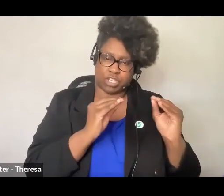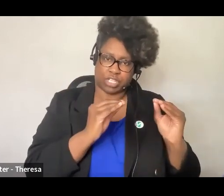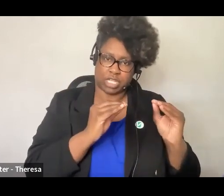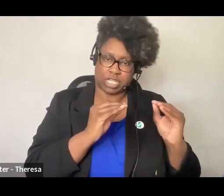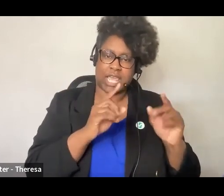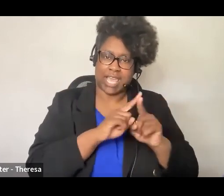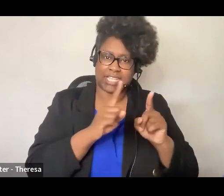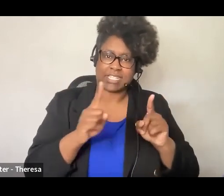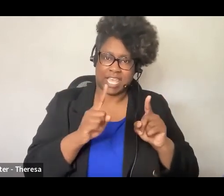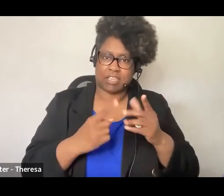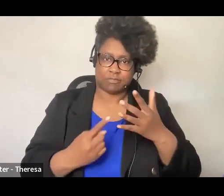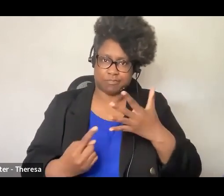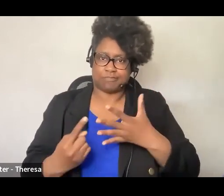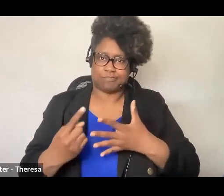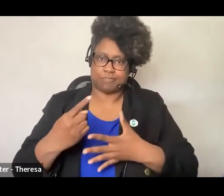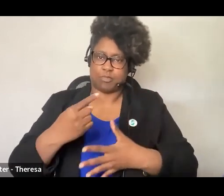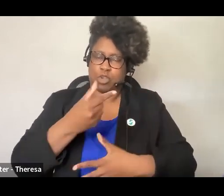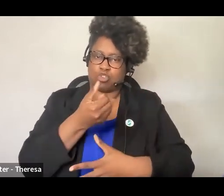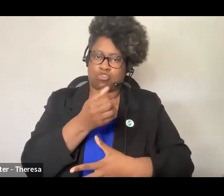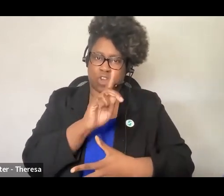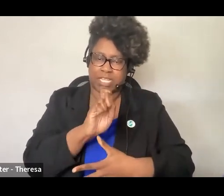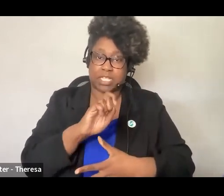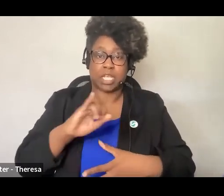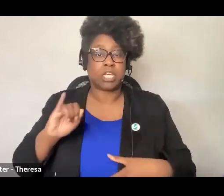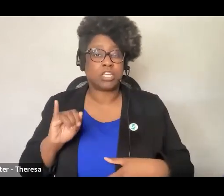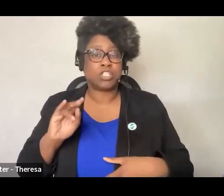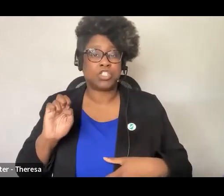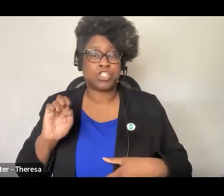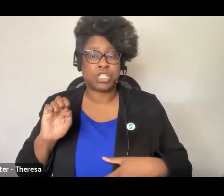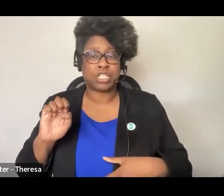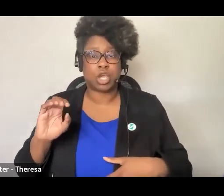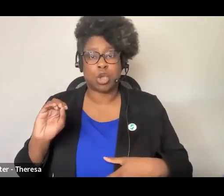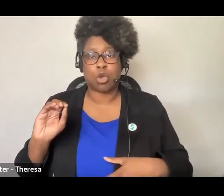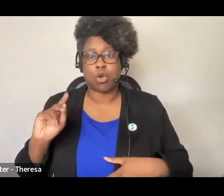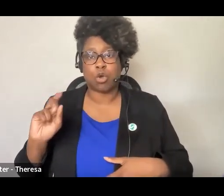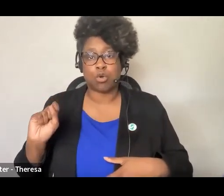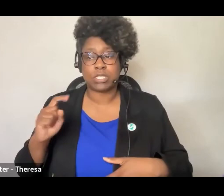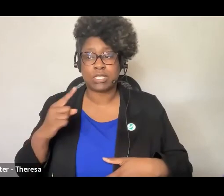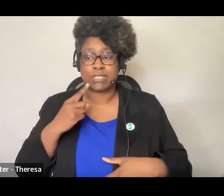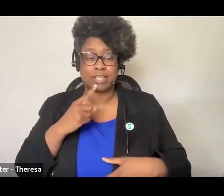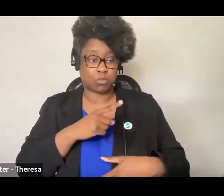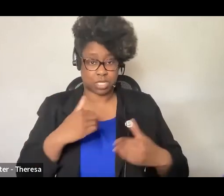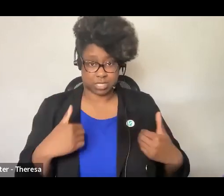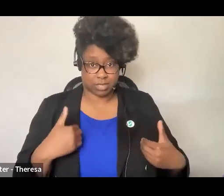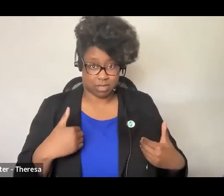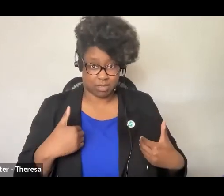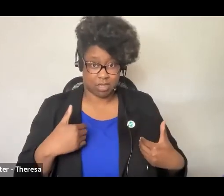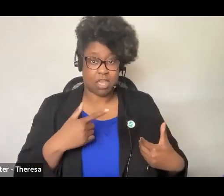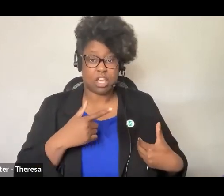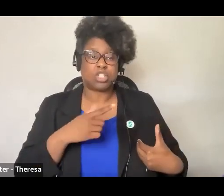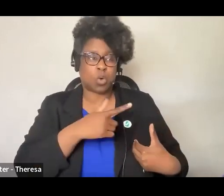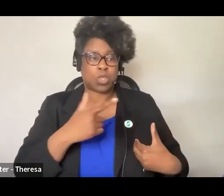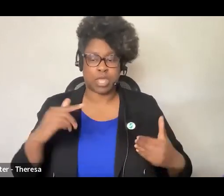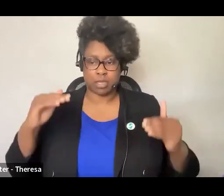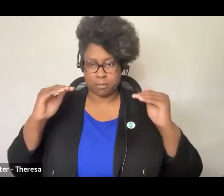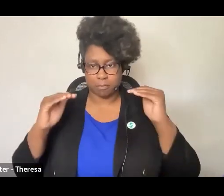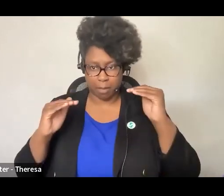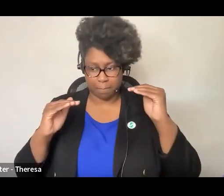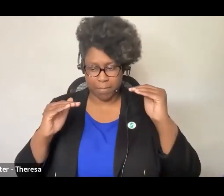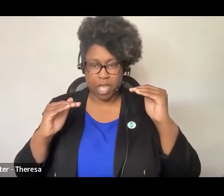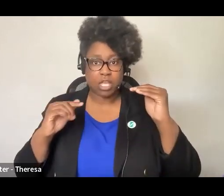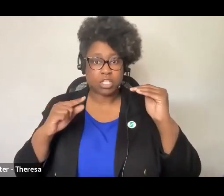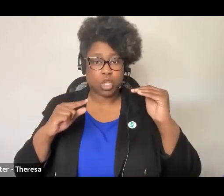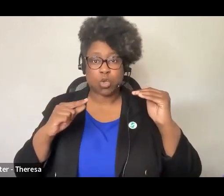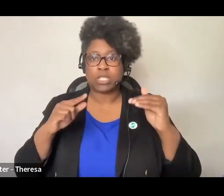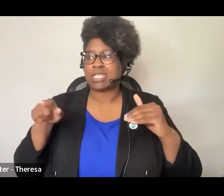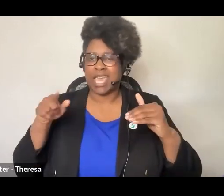you know Jeanne Oakes would talk about relatively small differences at the early years grow much wider as students are exposed to different kinds of content